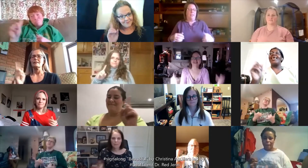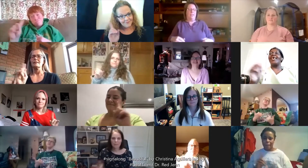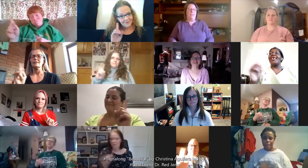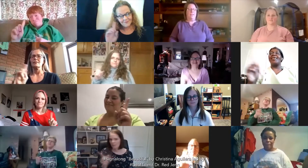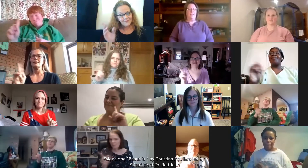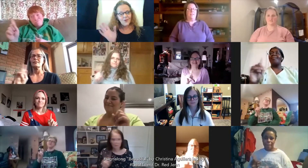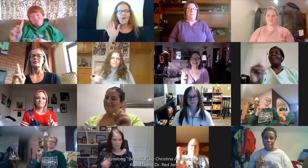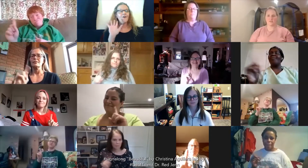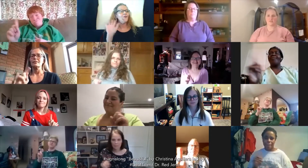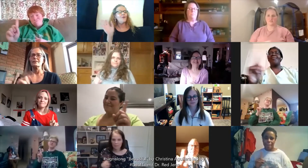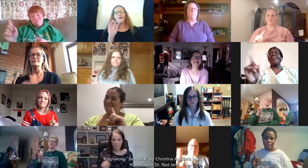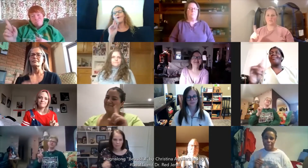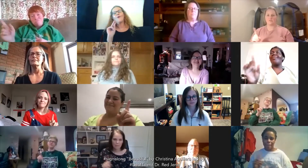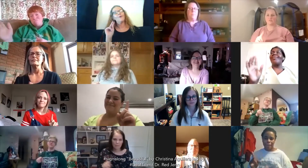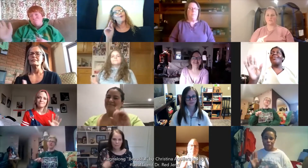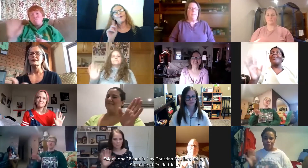oh oh